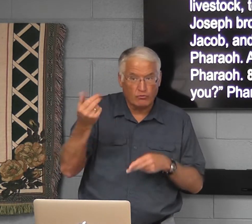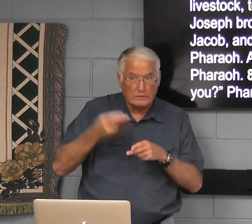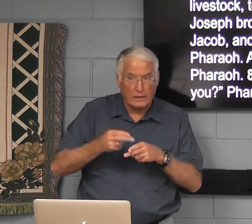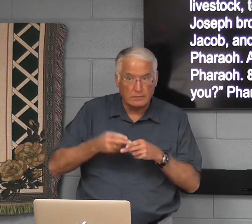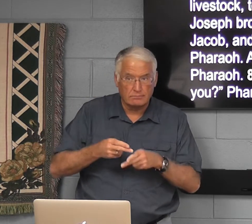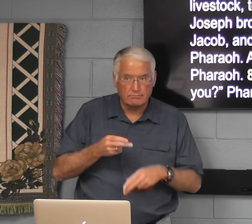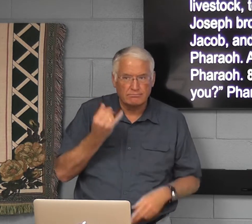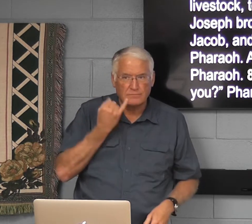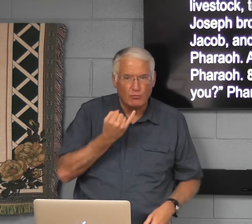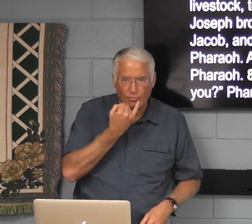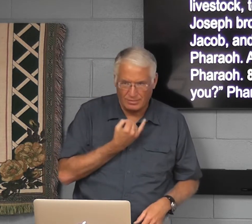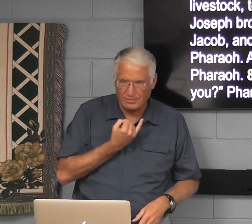what? Israel.